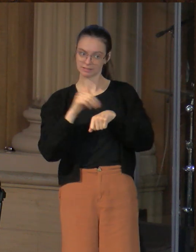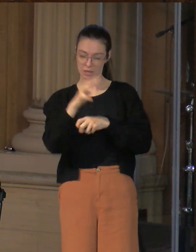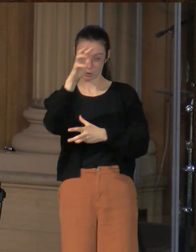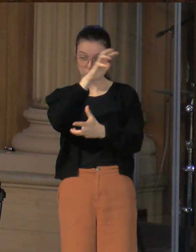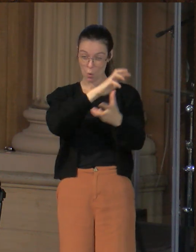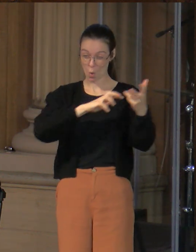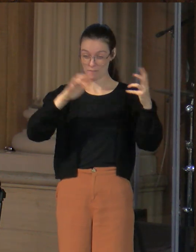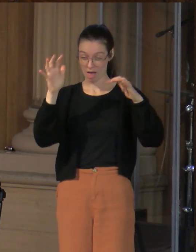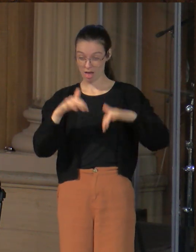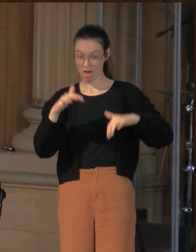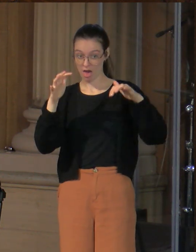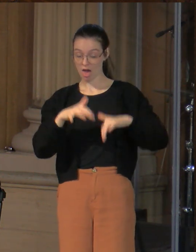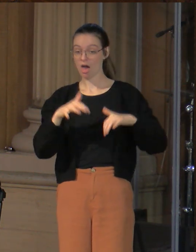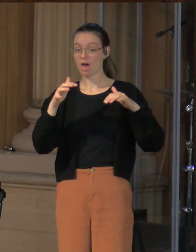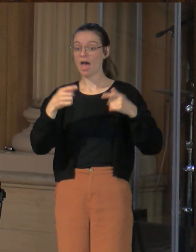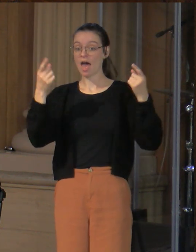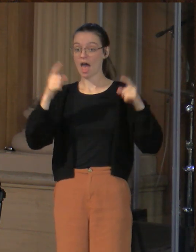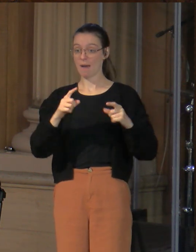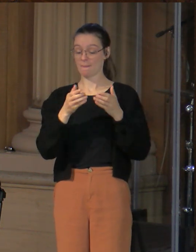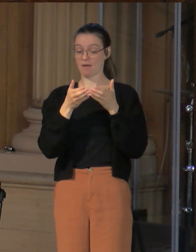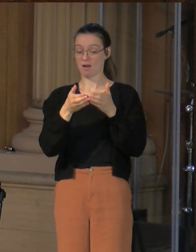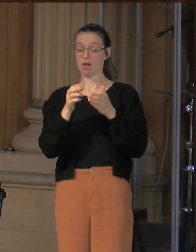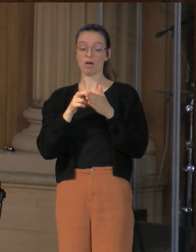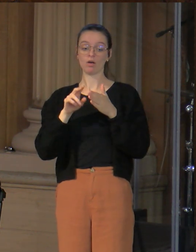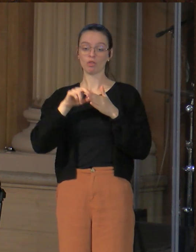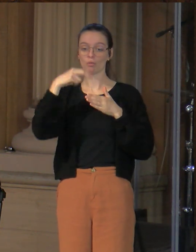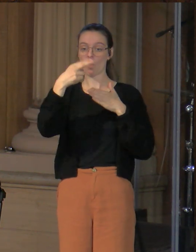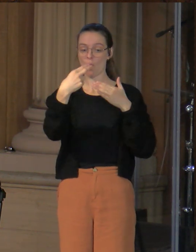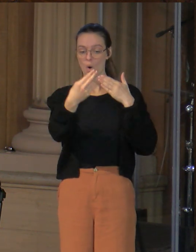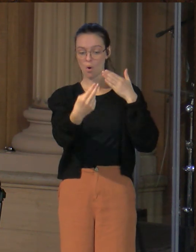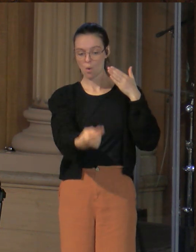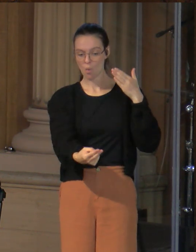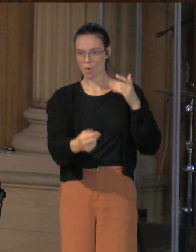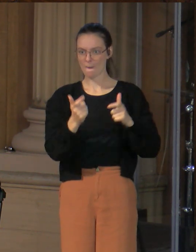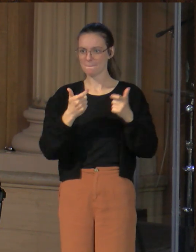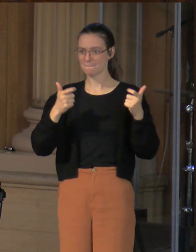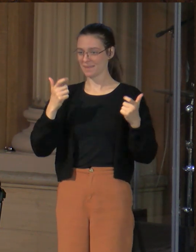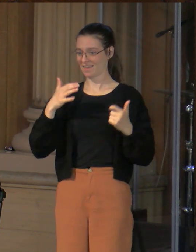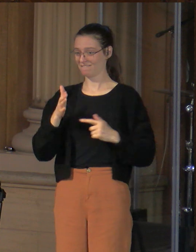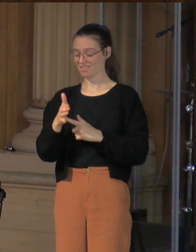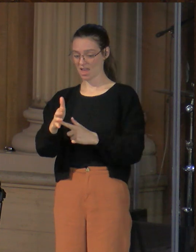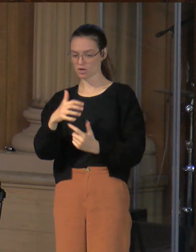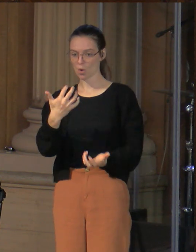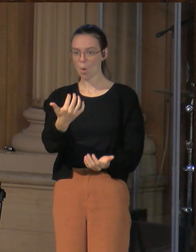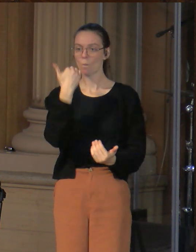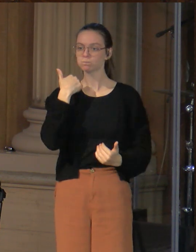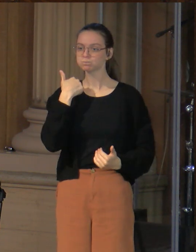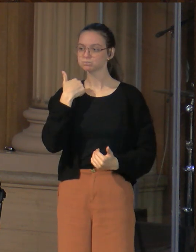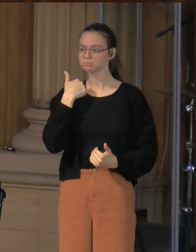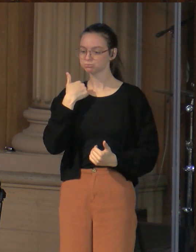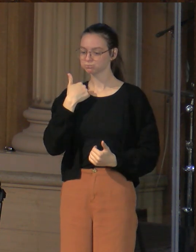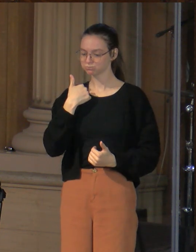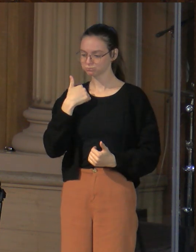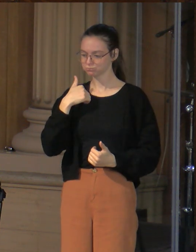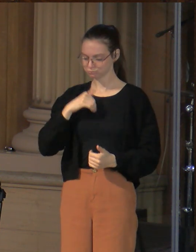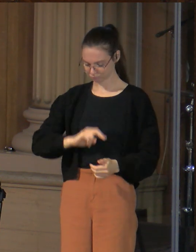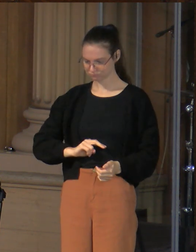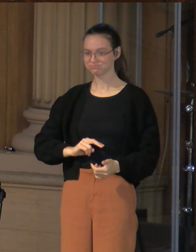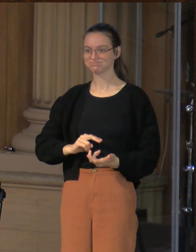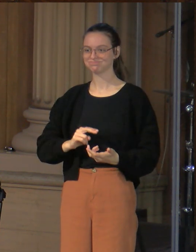overboard, where a great fish swallows him up, and he's in the belly of that fish for three days and three nights. I know some